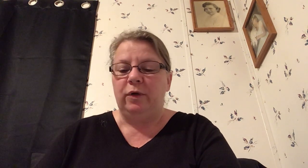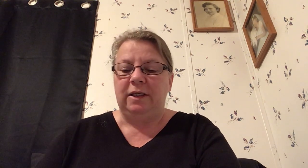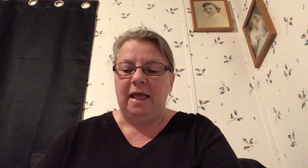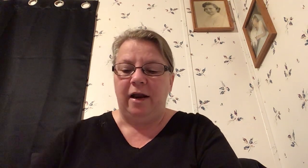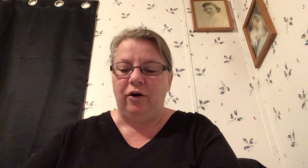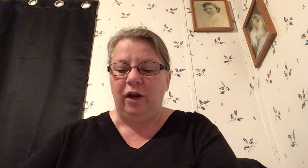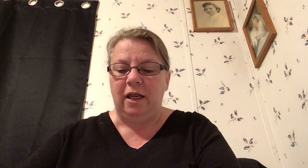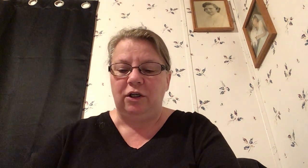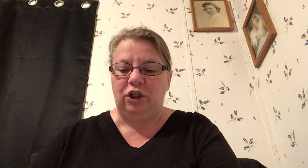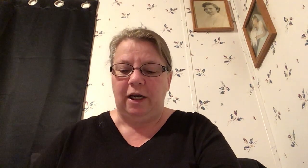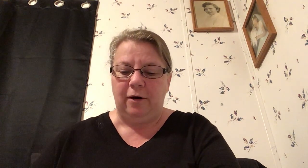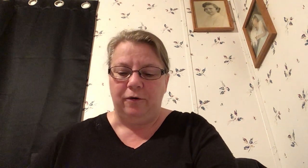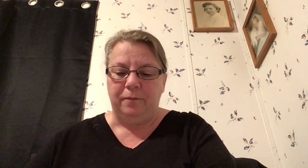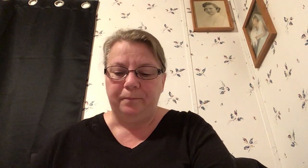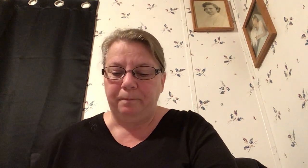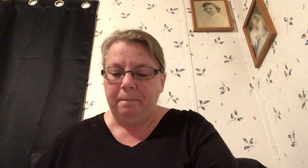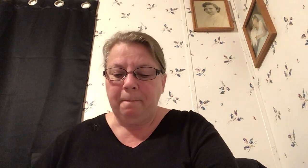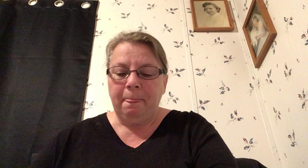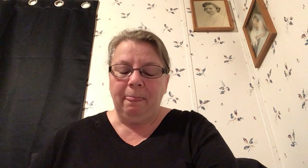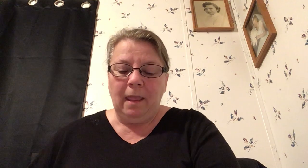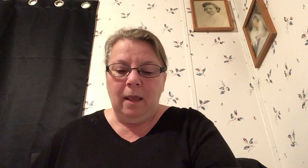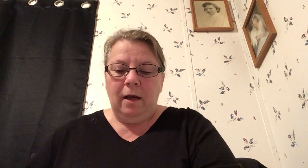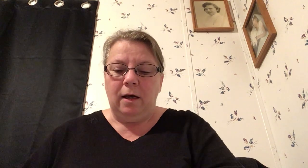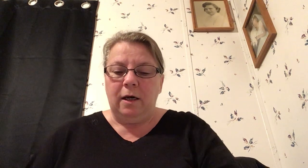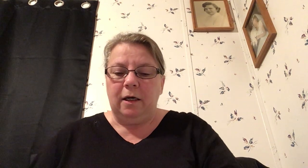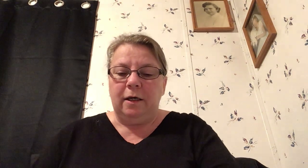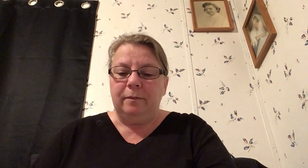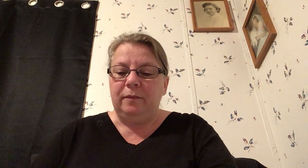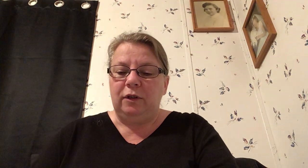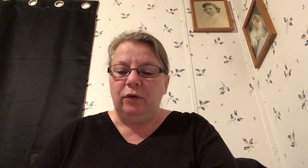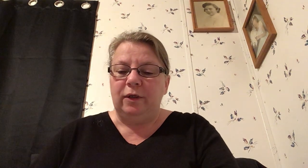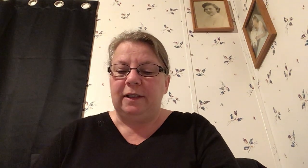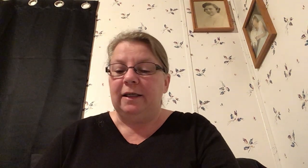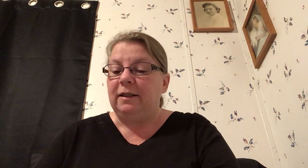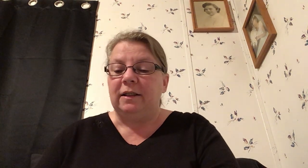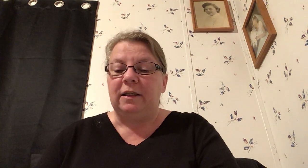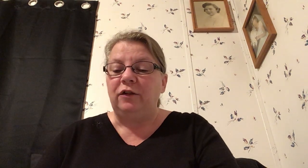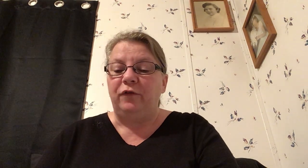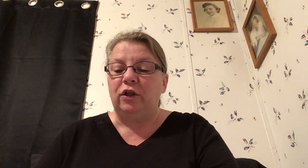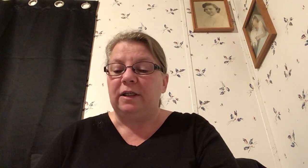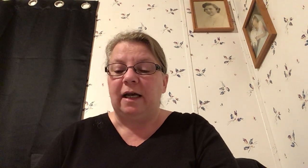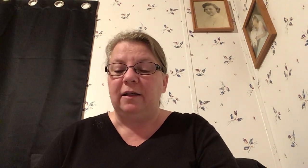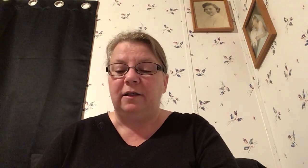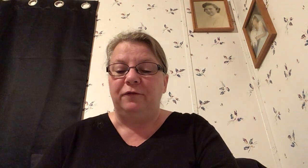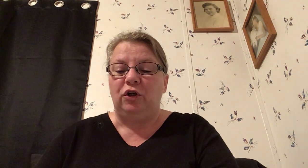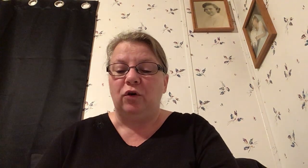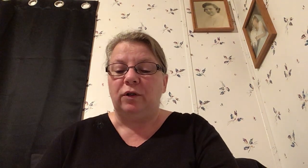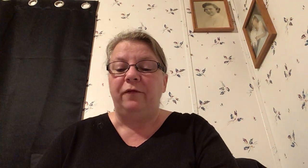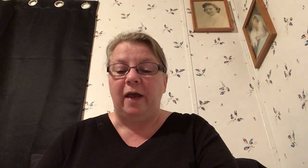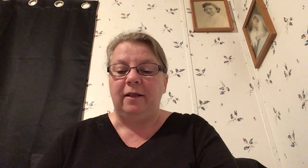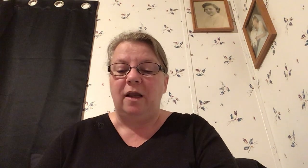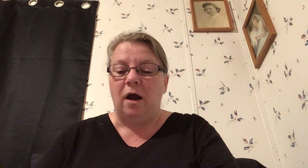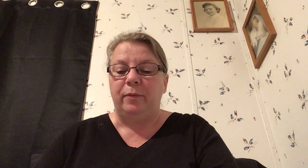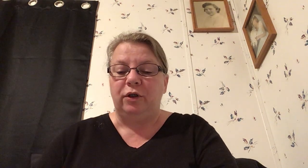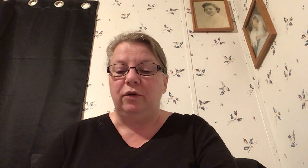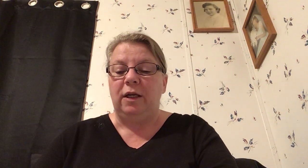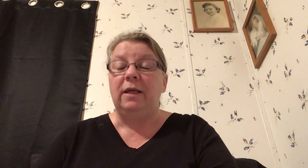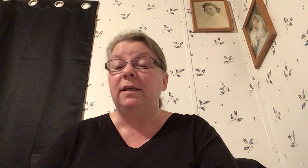was there in jail um so it says does this verse tell us if joseph had the opportunity to